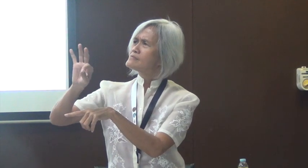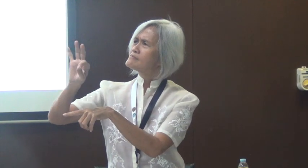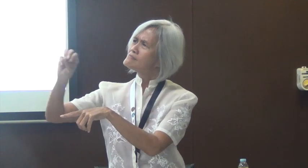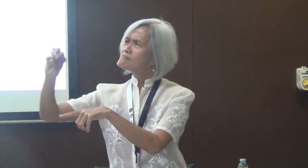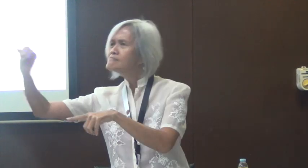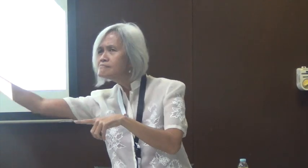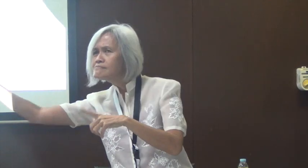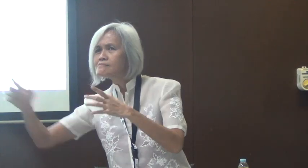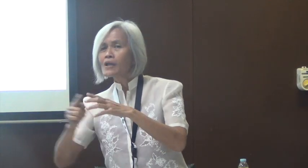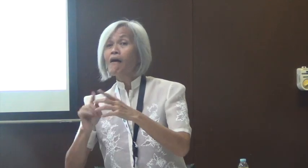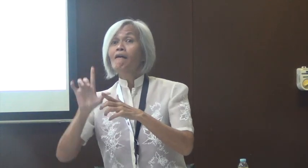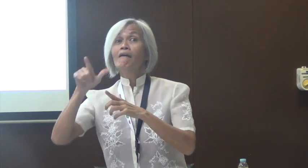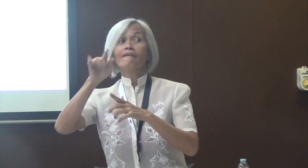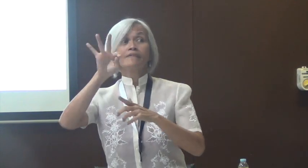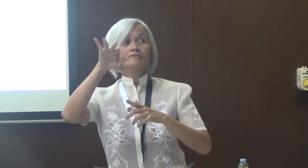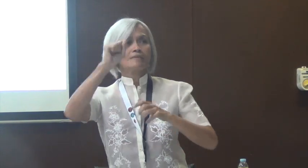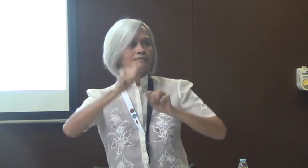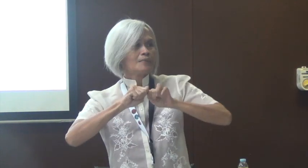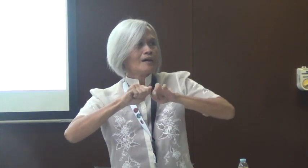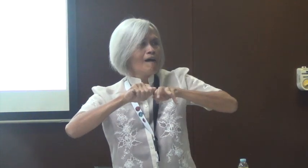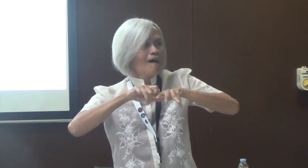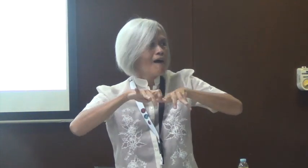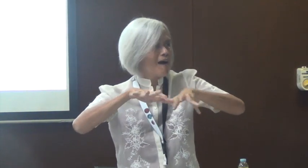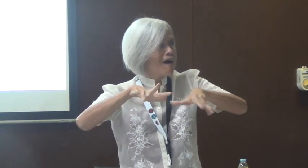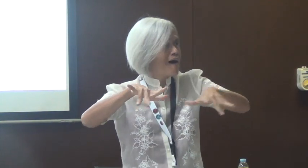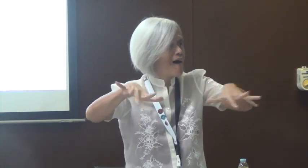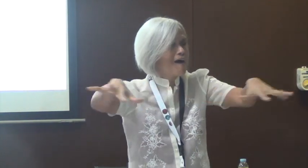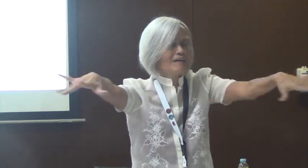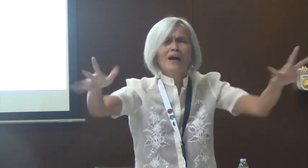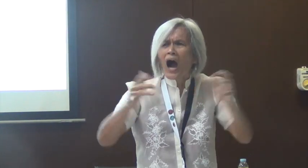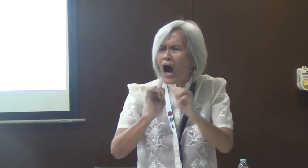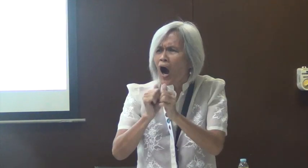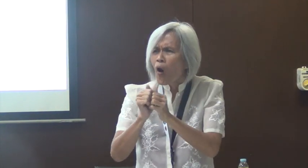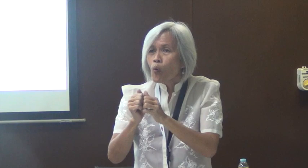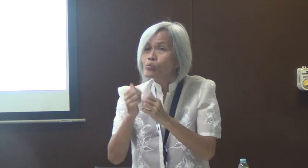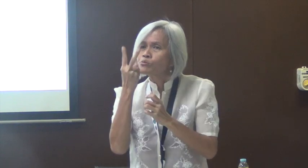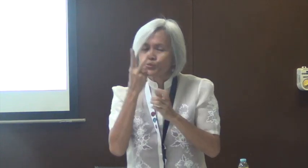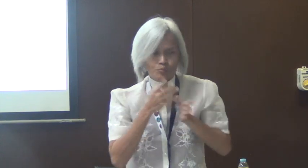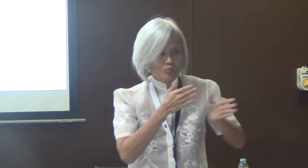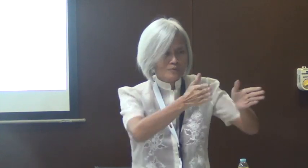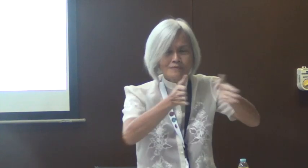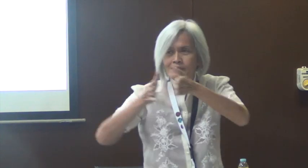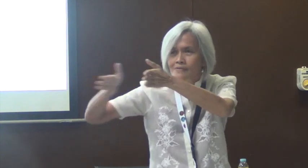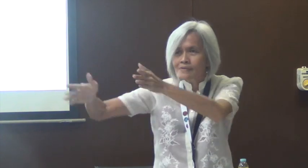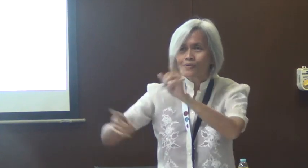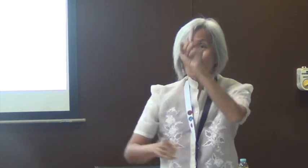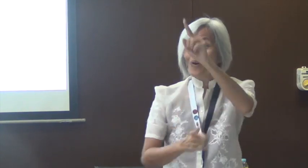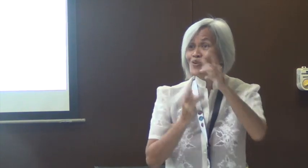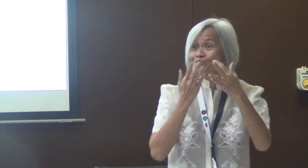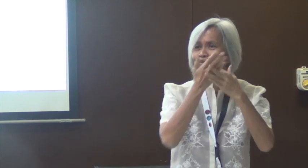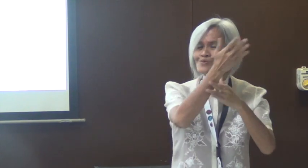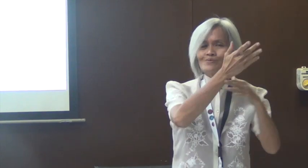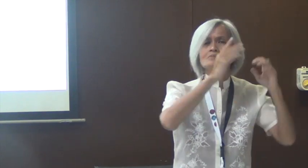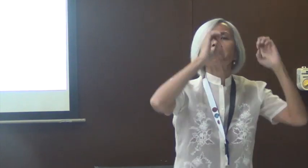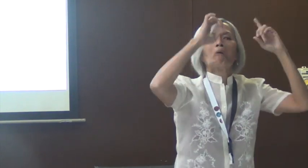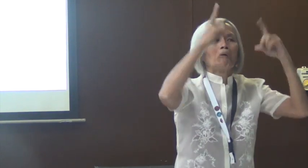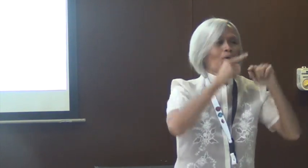you know, the different tiers, you'll wonder how did FSL spread in the Philippines. And there are two routes